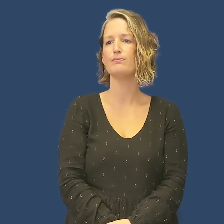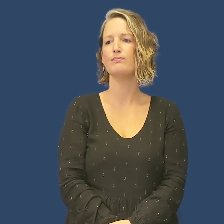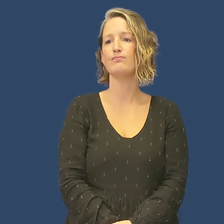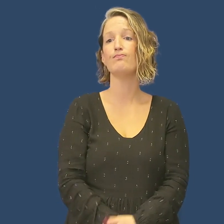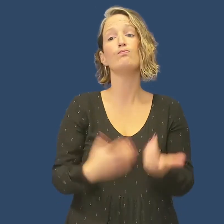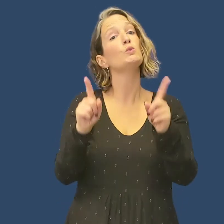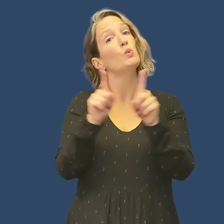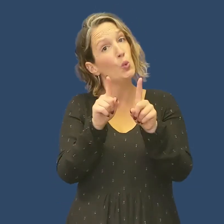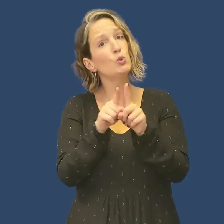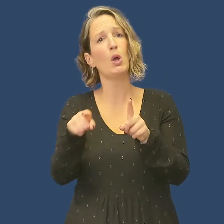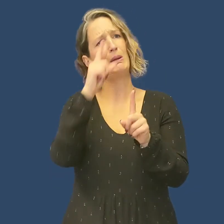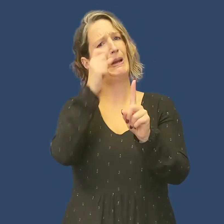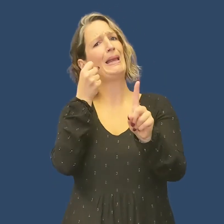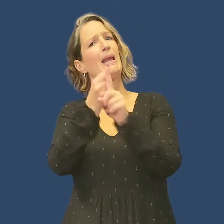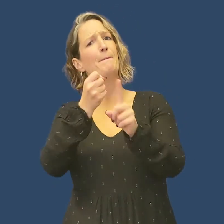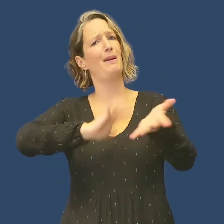It has implications for BSL teaching.